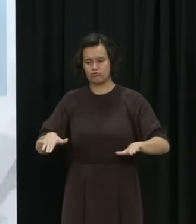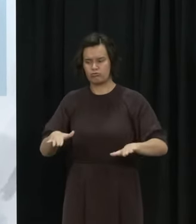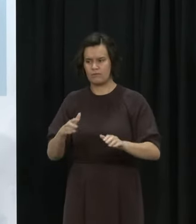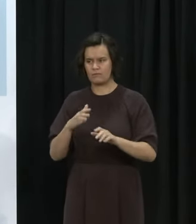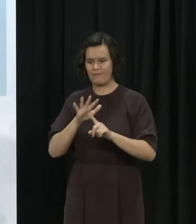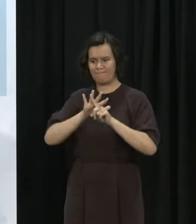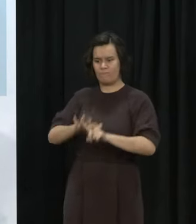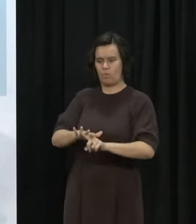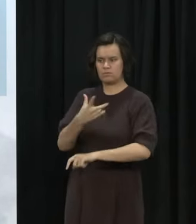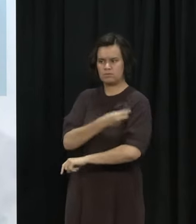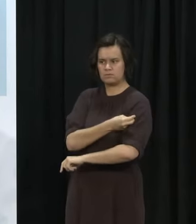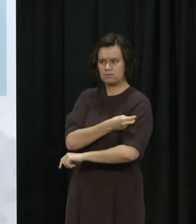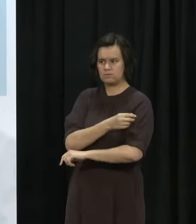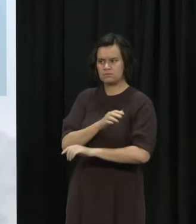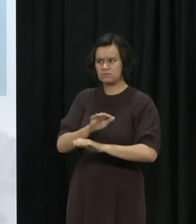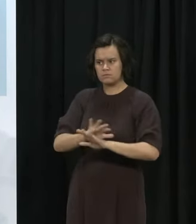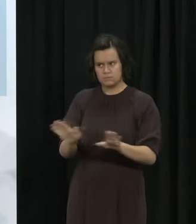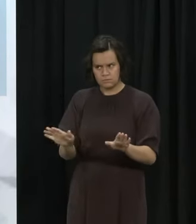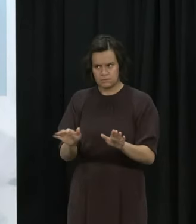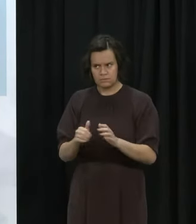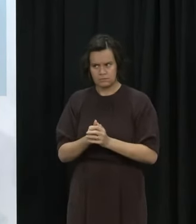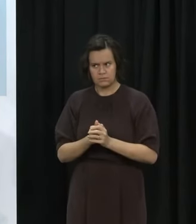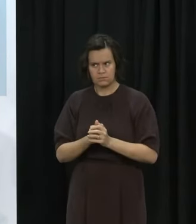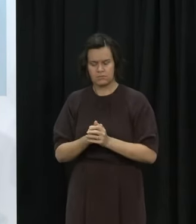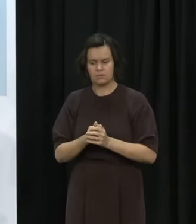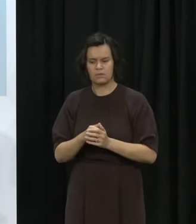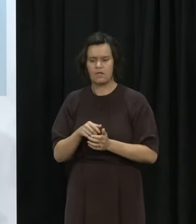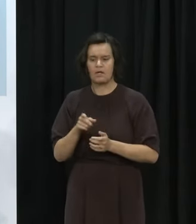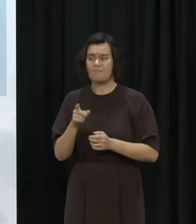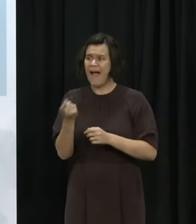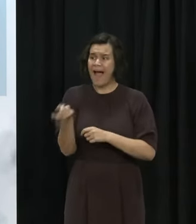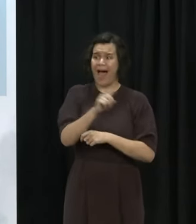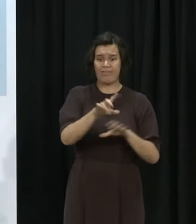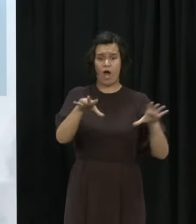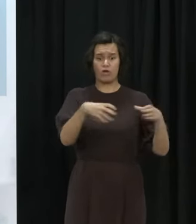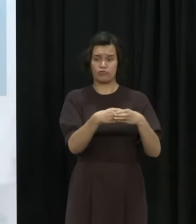a risk profile and a public health justification for doing that